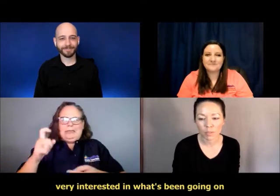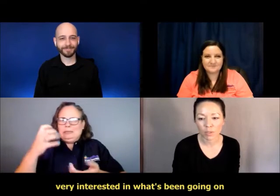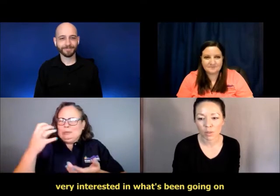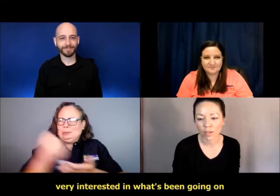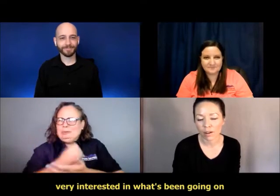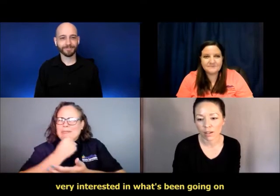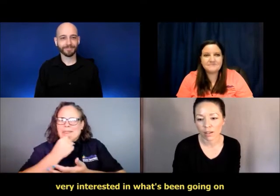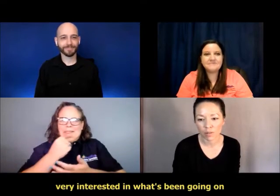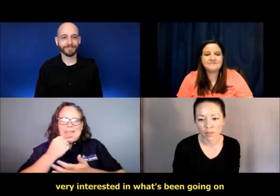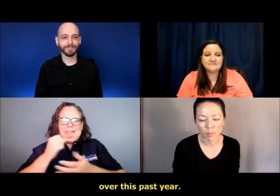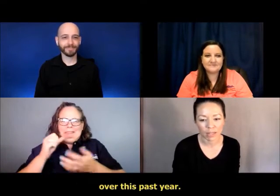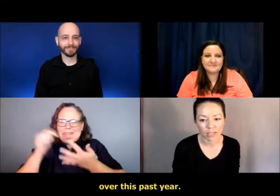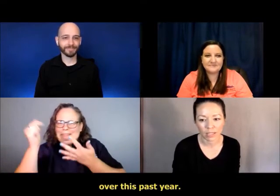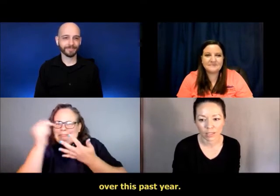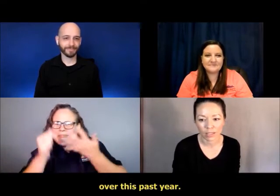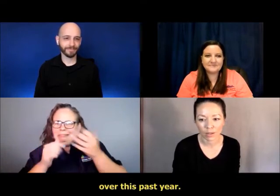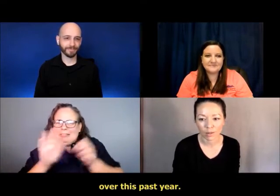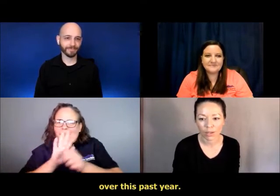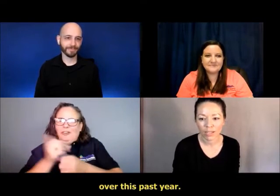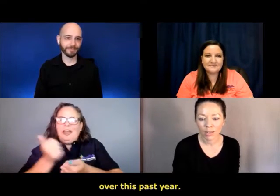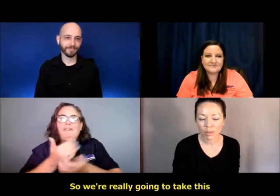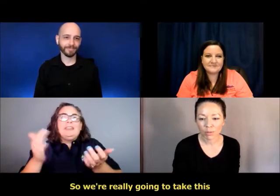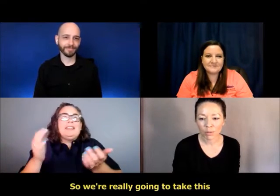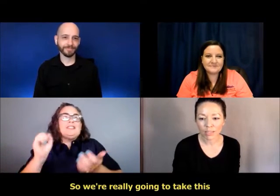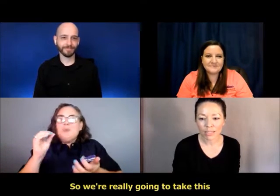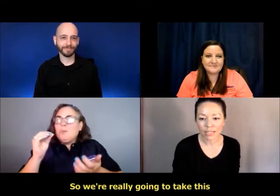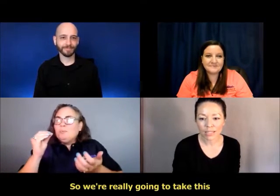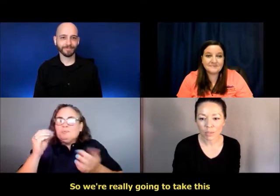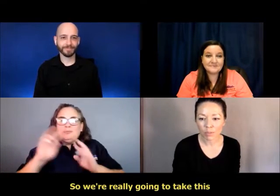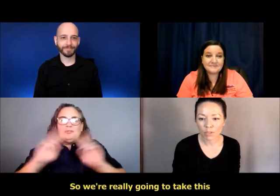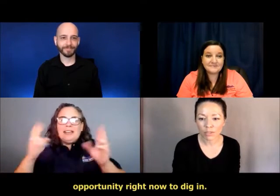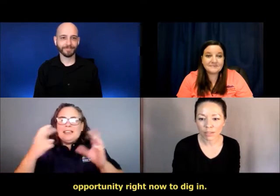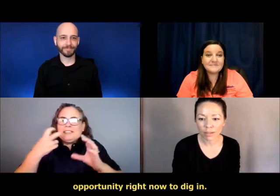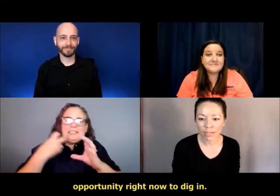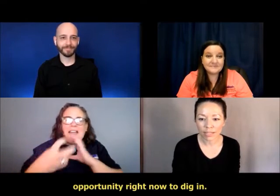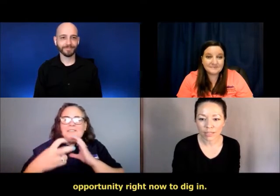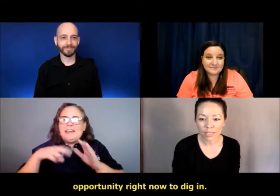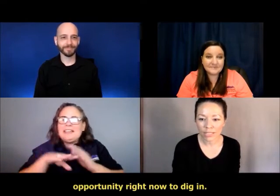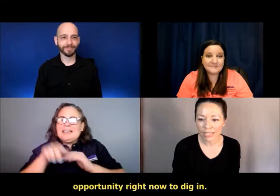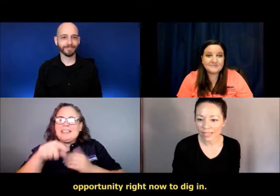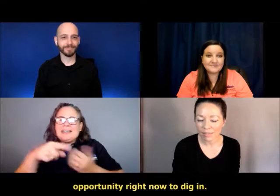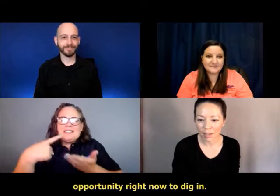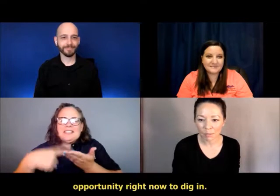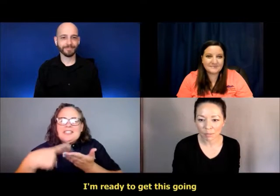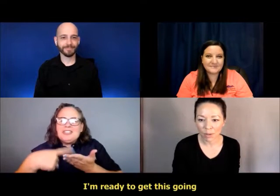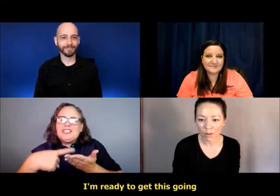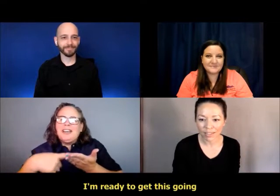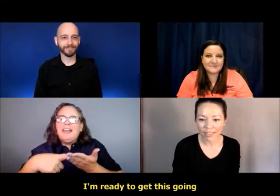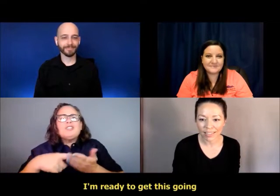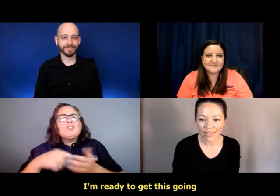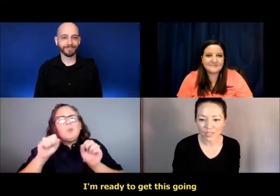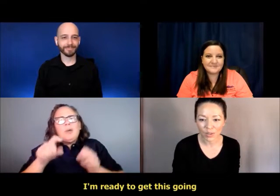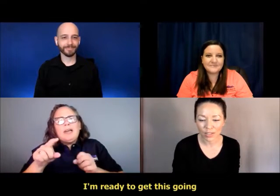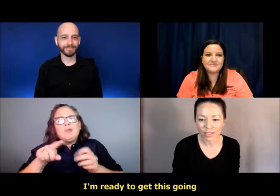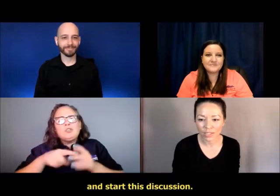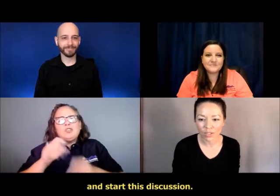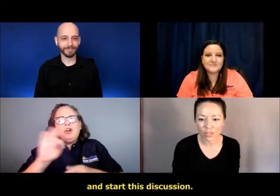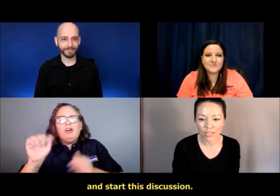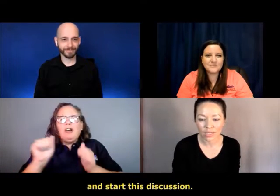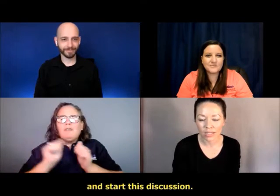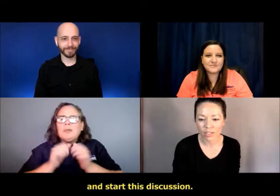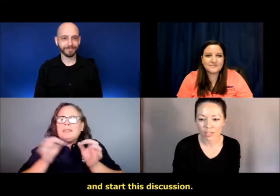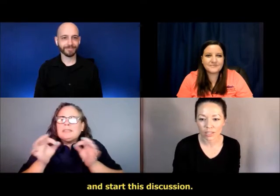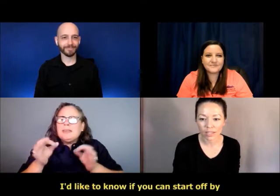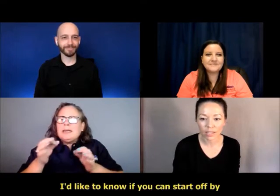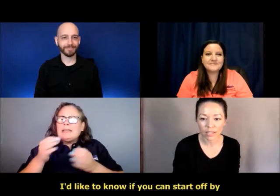in what's been going on over this past year. So we're really going to take this opportunity right now to dig in. I'm ready to get this going and